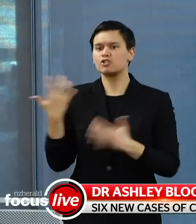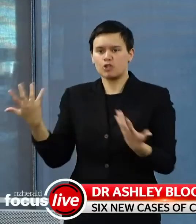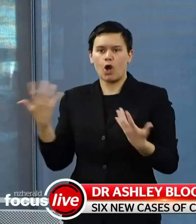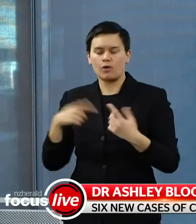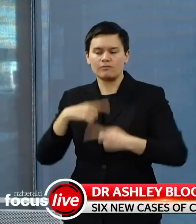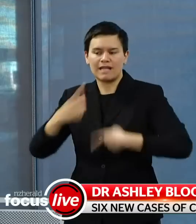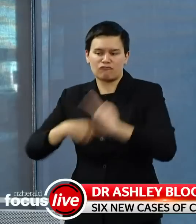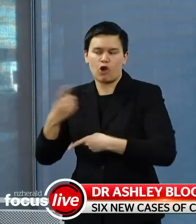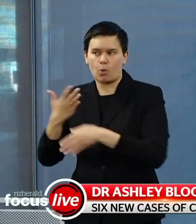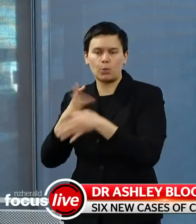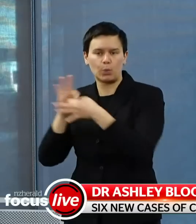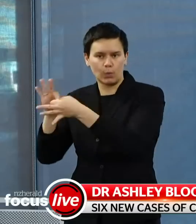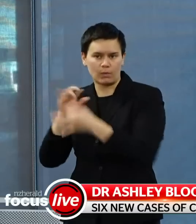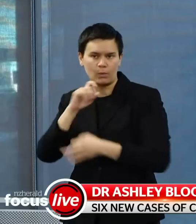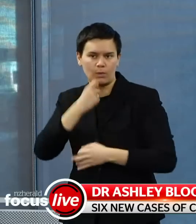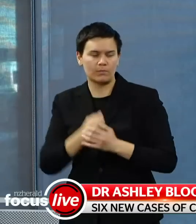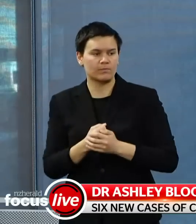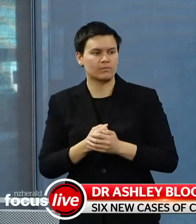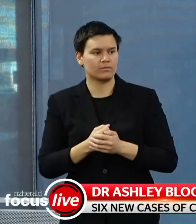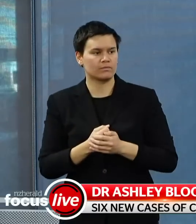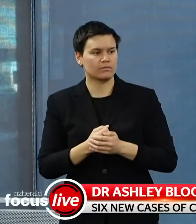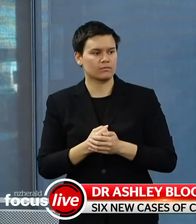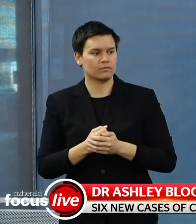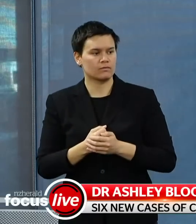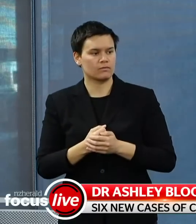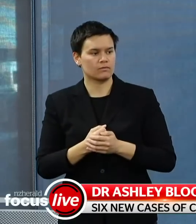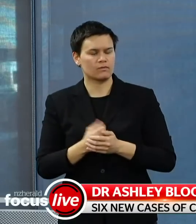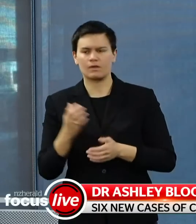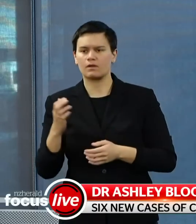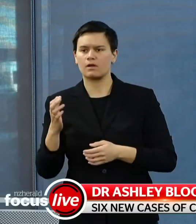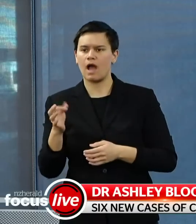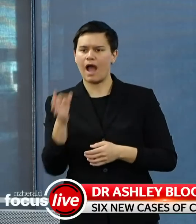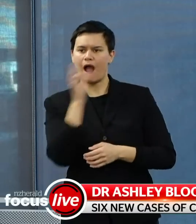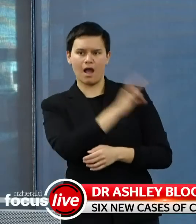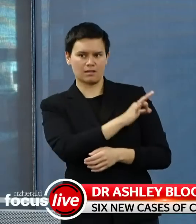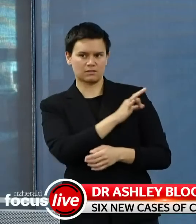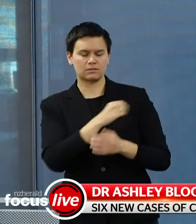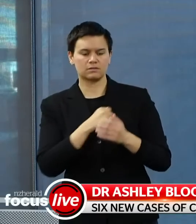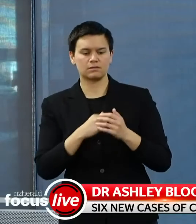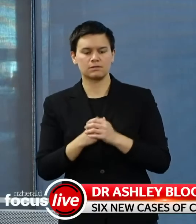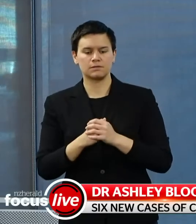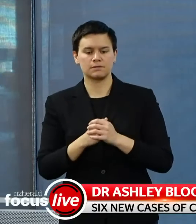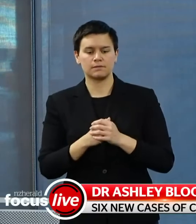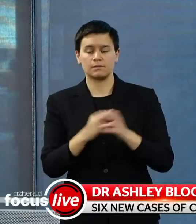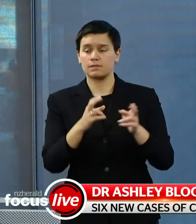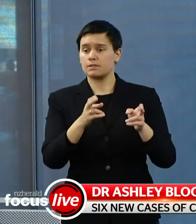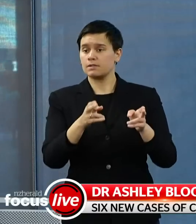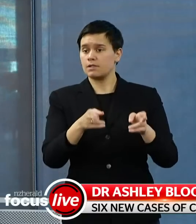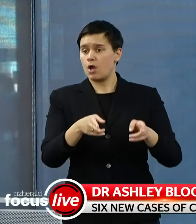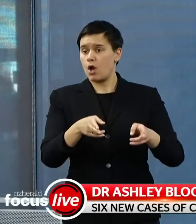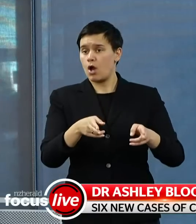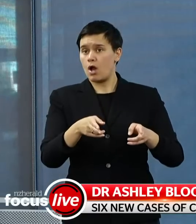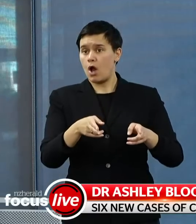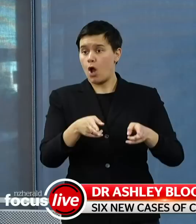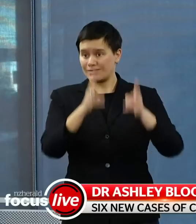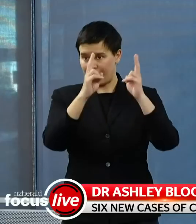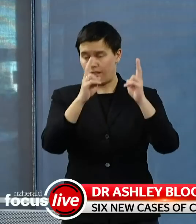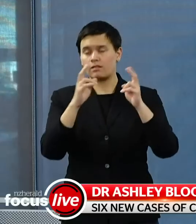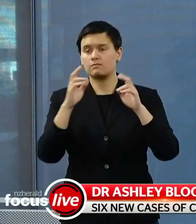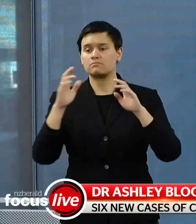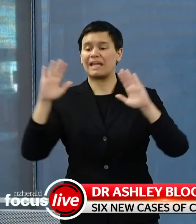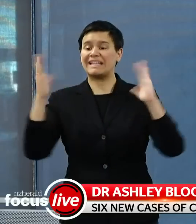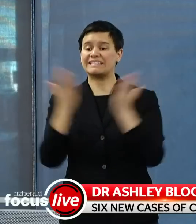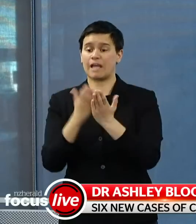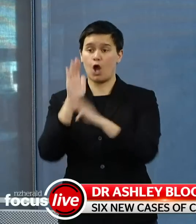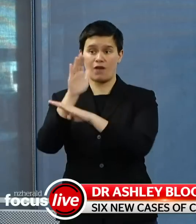keep doing that. Final question. there's now been some 26 positive cases in managed isolation and quarantine from India. Uh, is